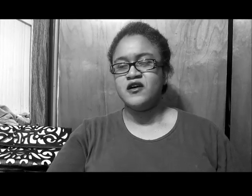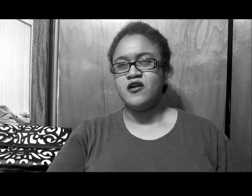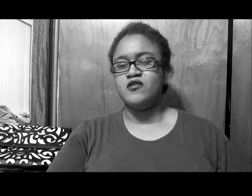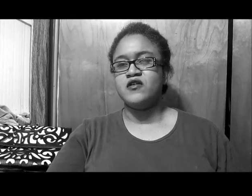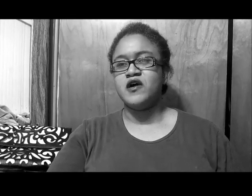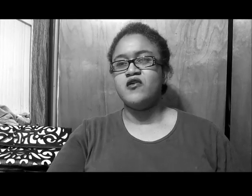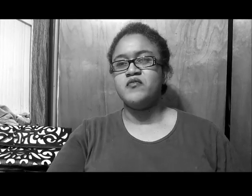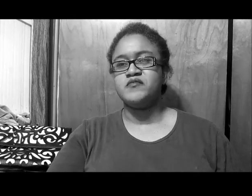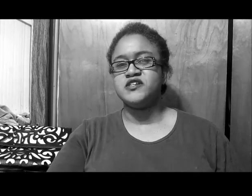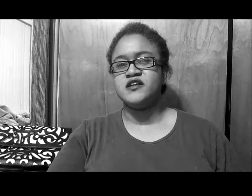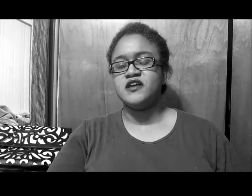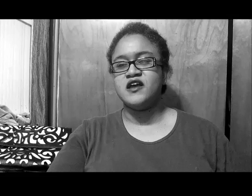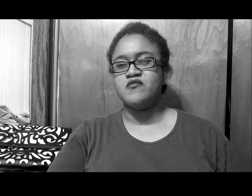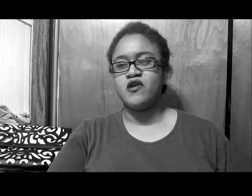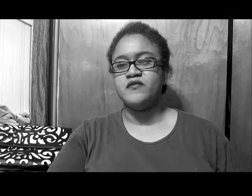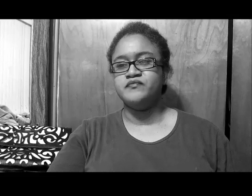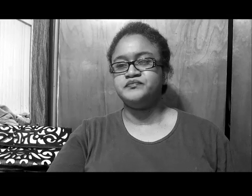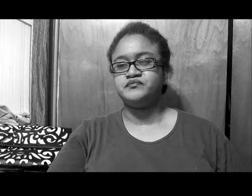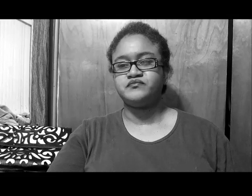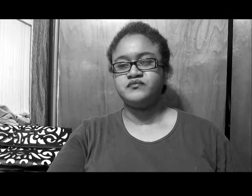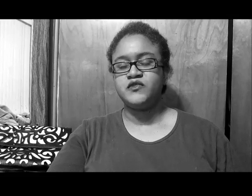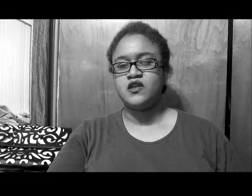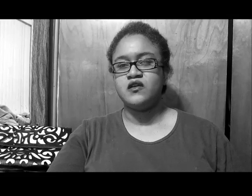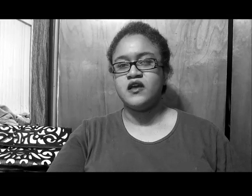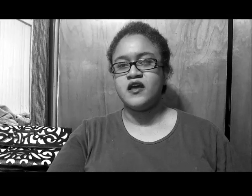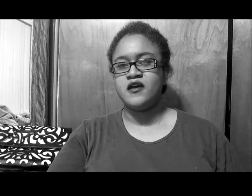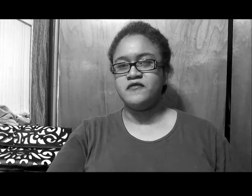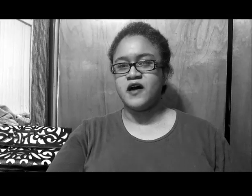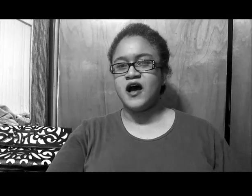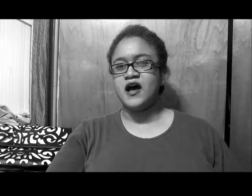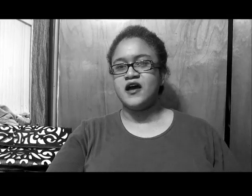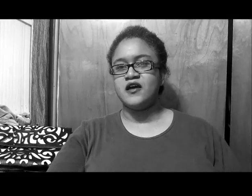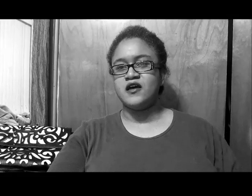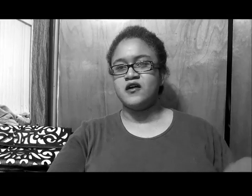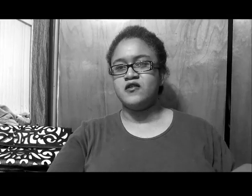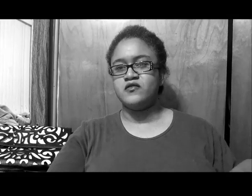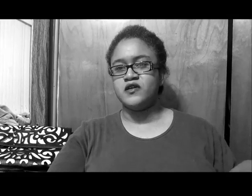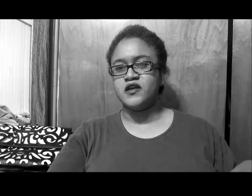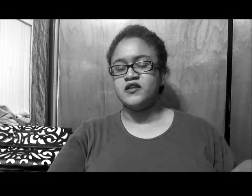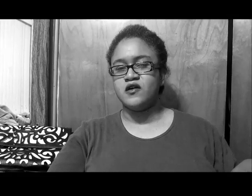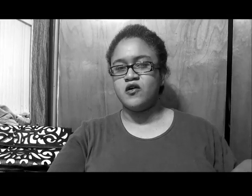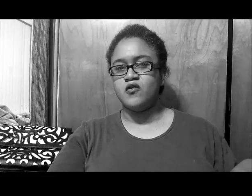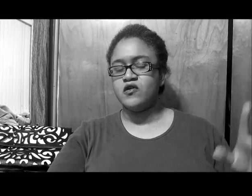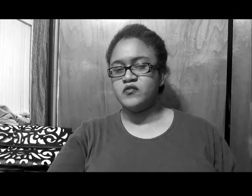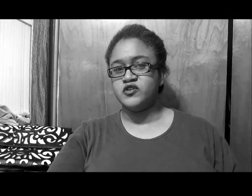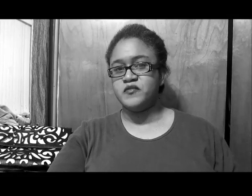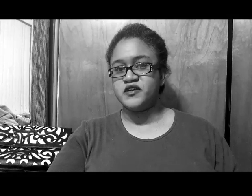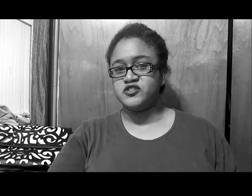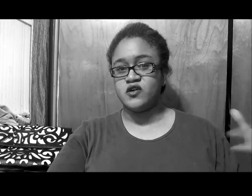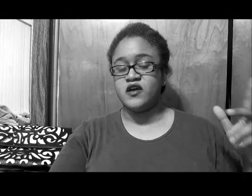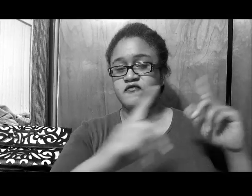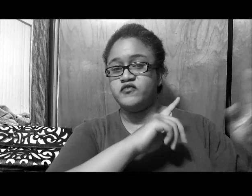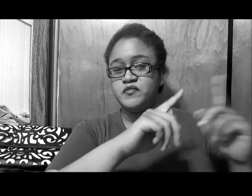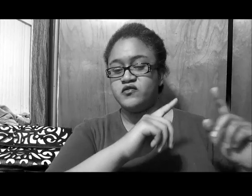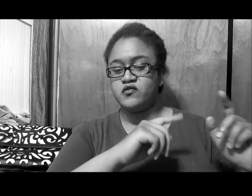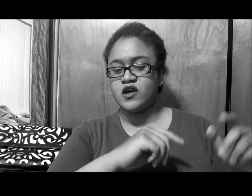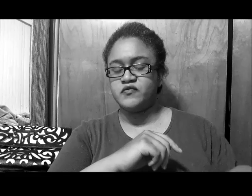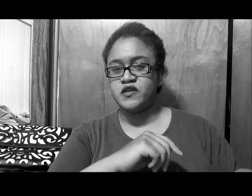oh, I hope I'm saying their name right, F-I-L-N-O, I'm trying to make it, so I ain't flipping it around, I think